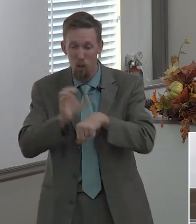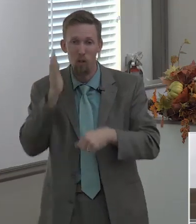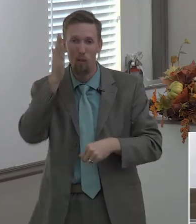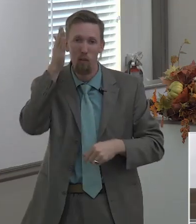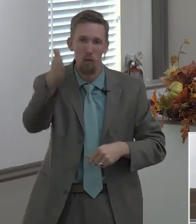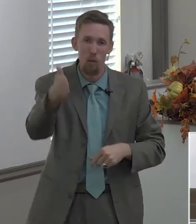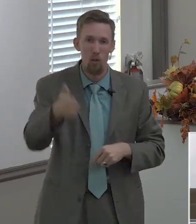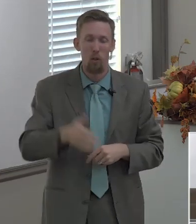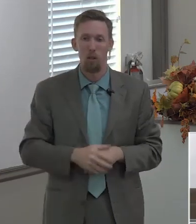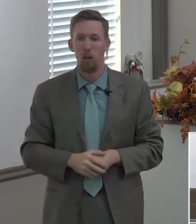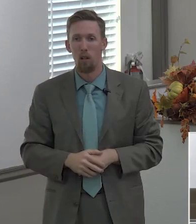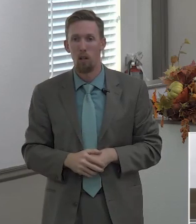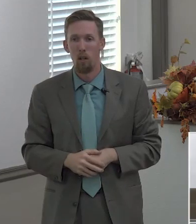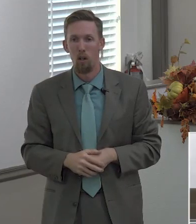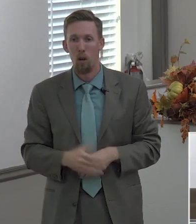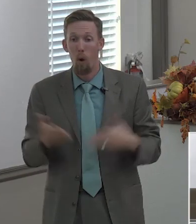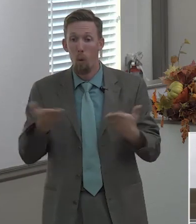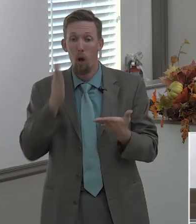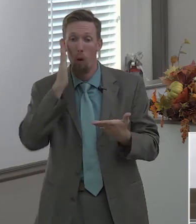what can it be